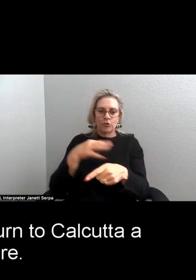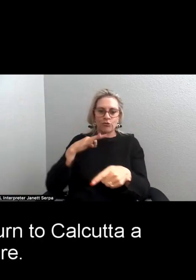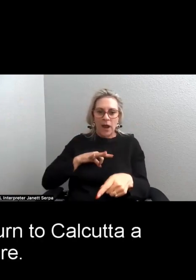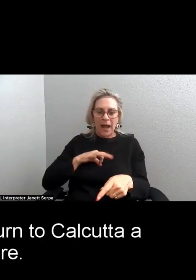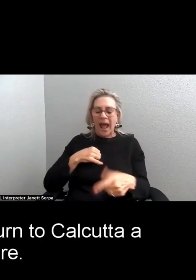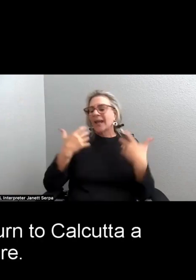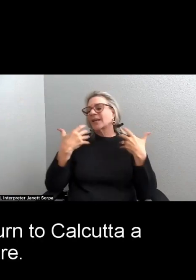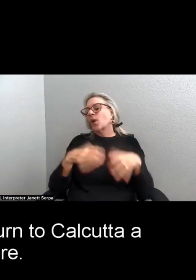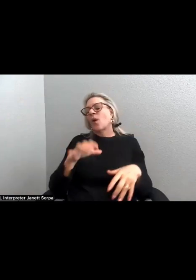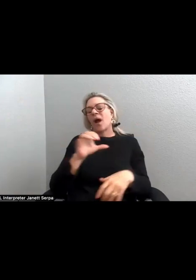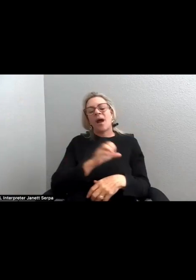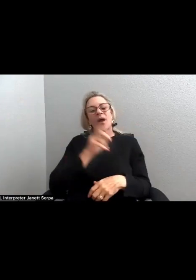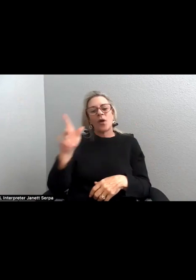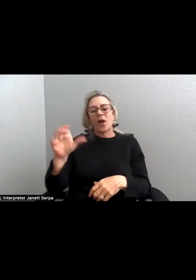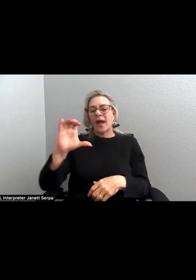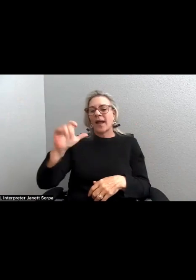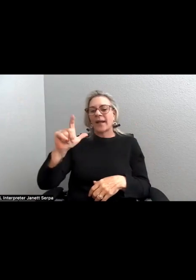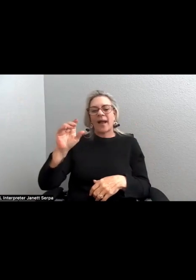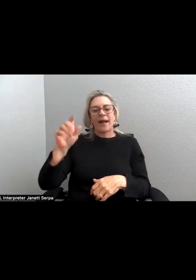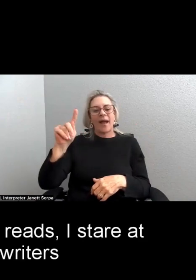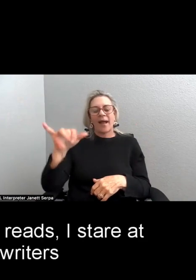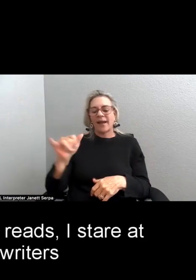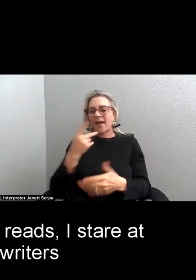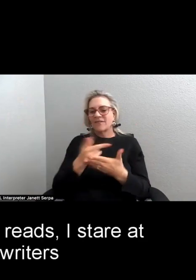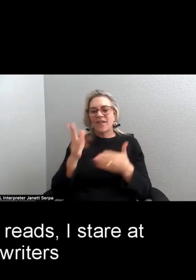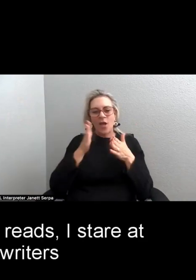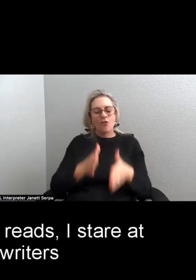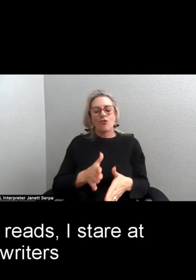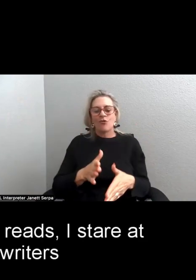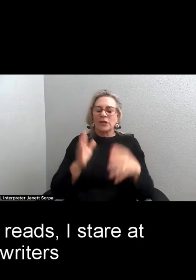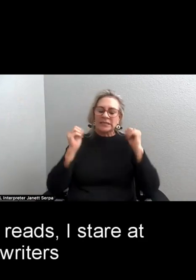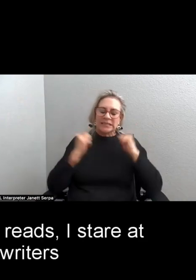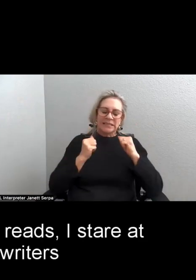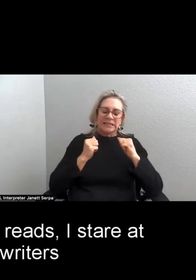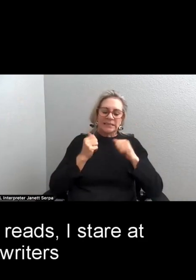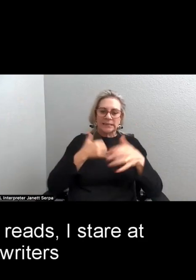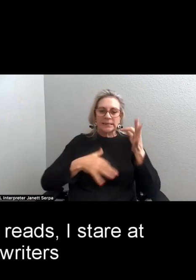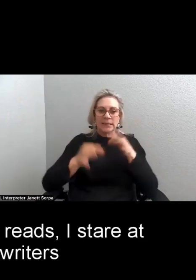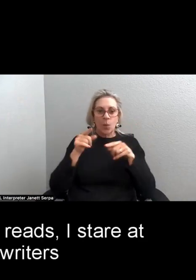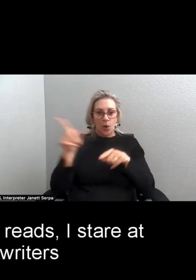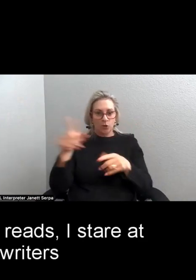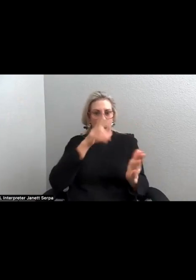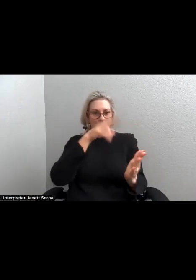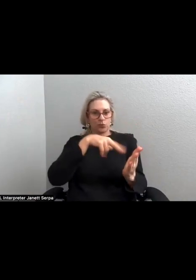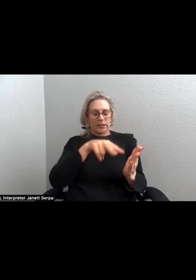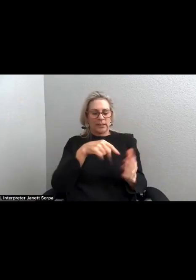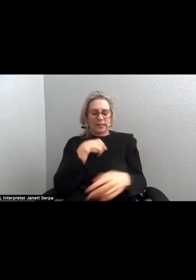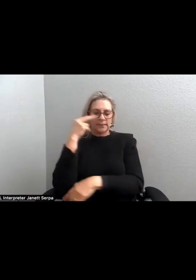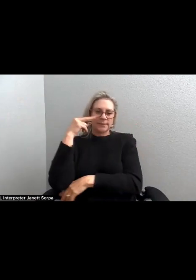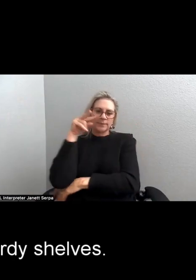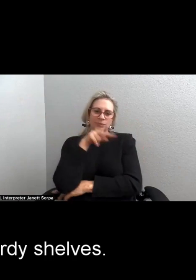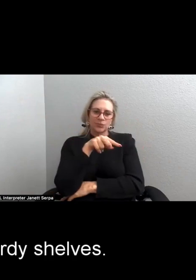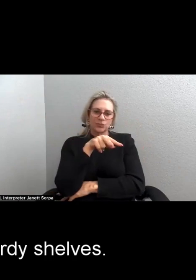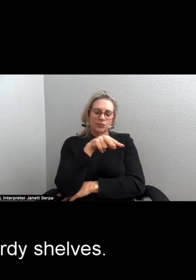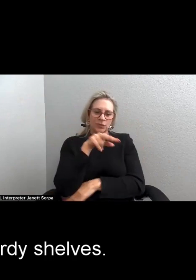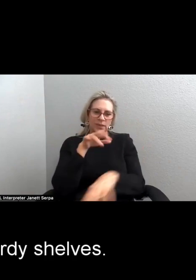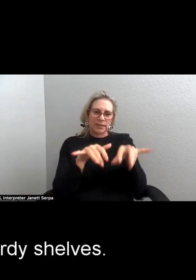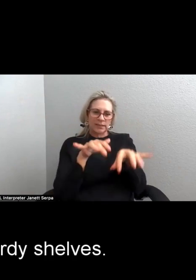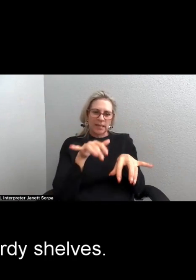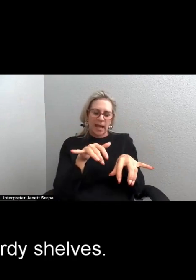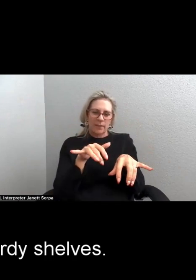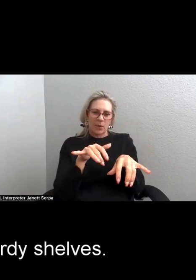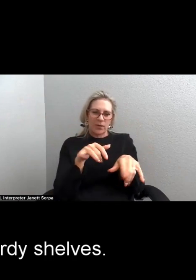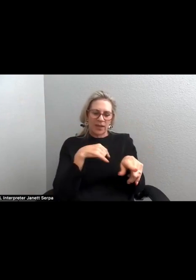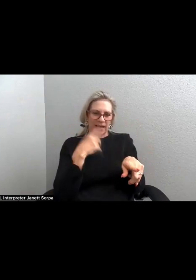Calcutta a failure. Instead, while she reads, I stare at the typewriters that sit on